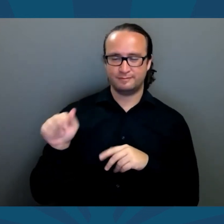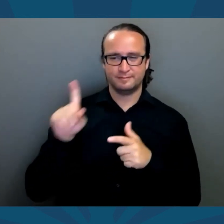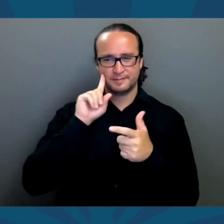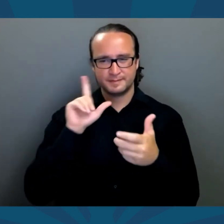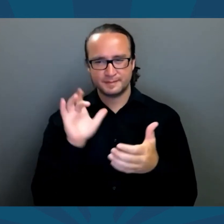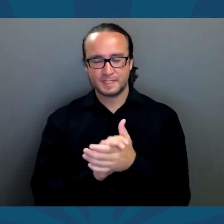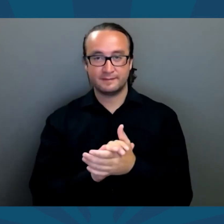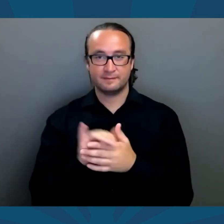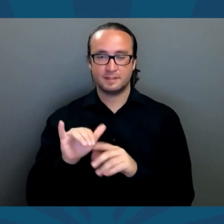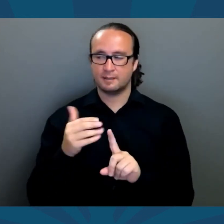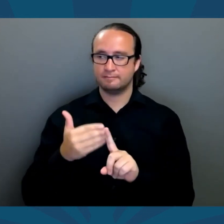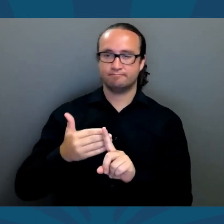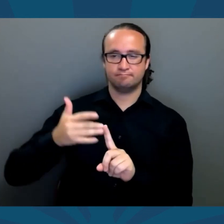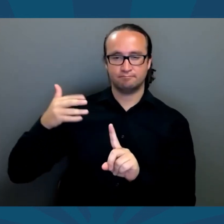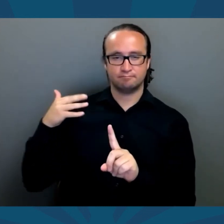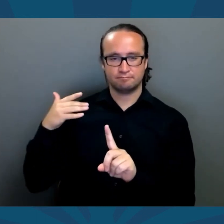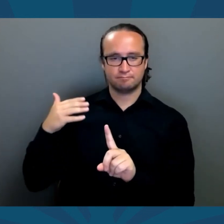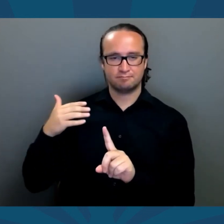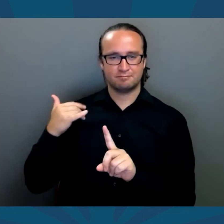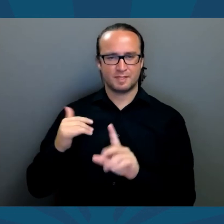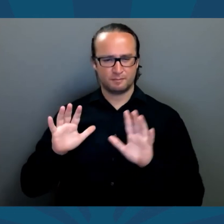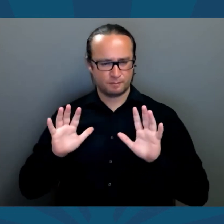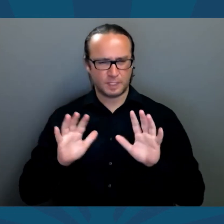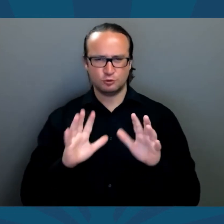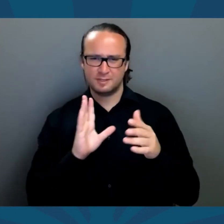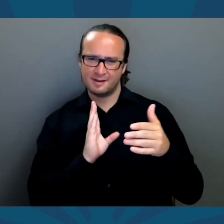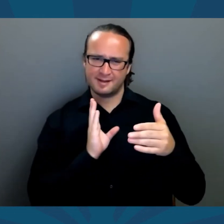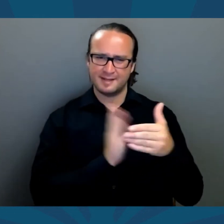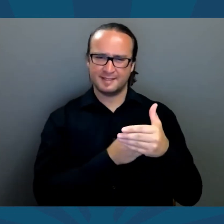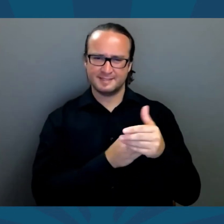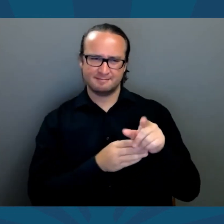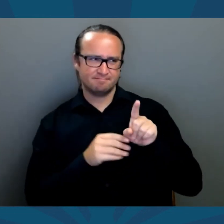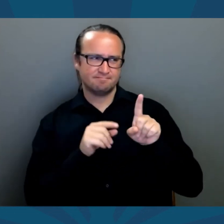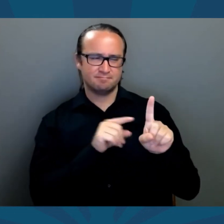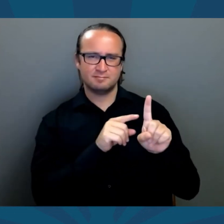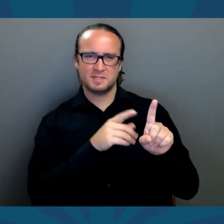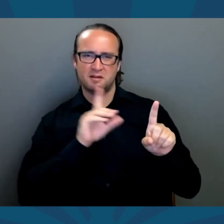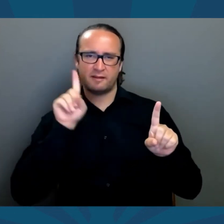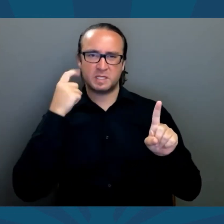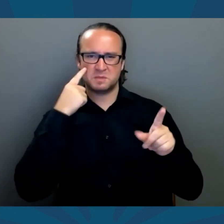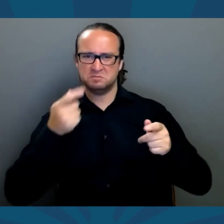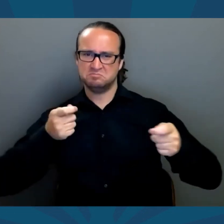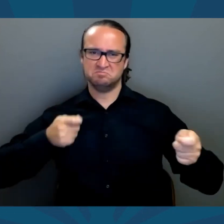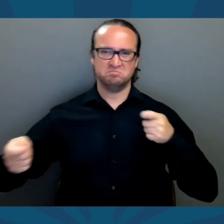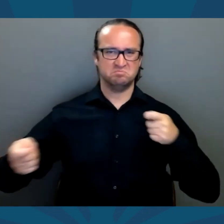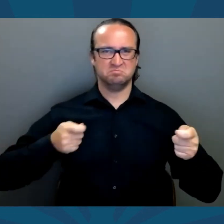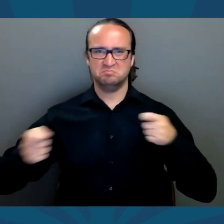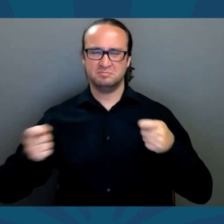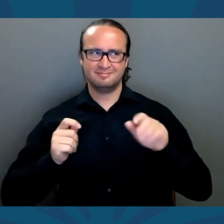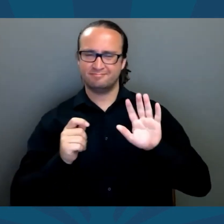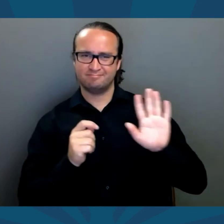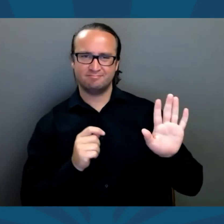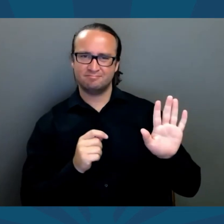Vera also believes it's past due to push back against an overreaching government and